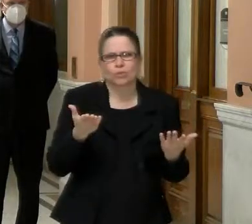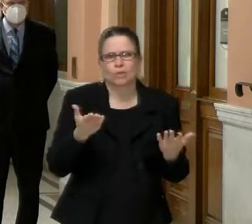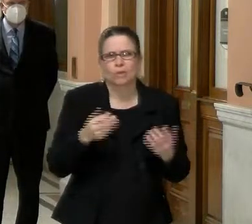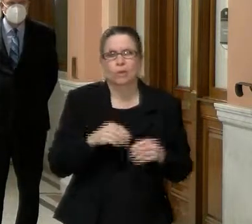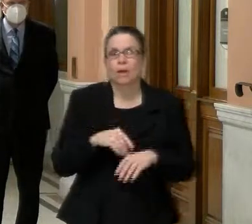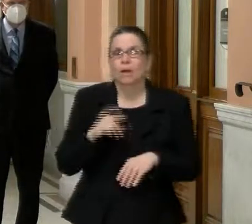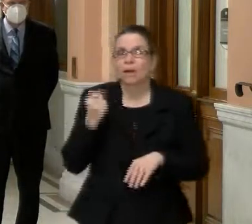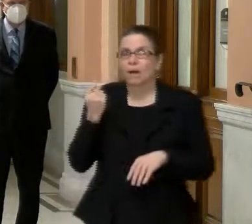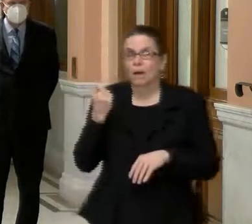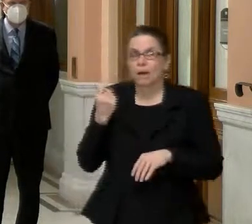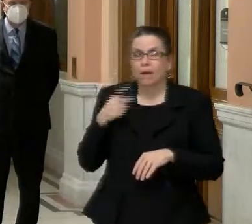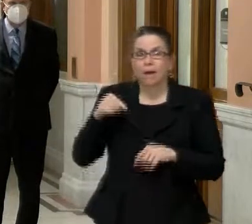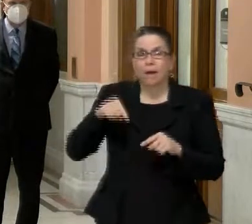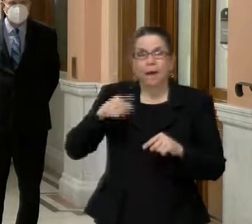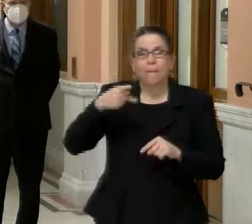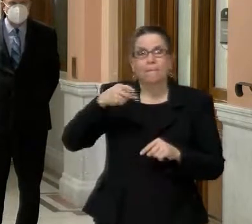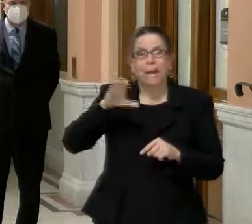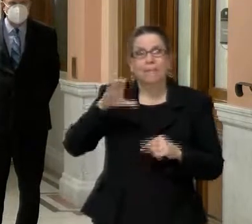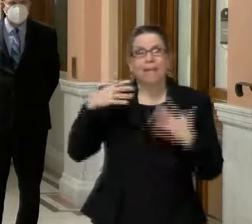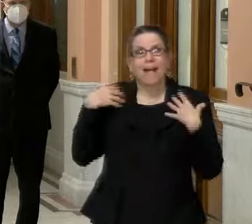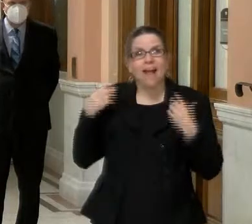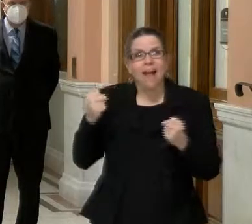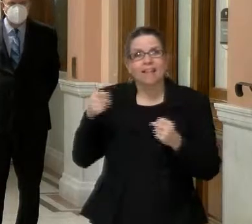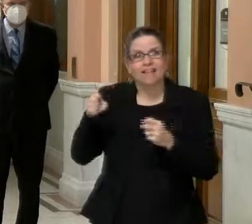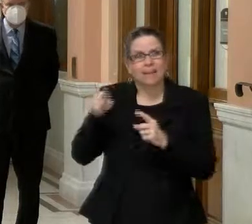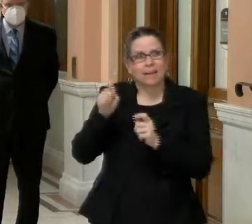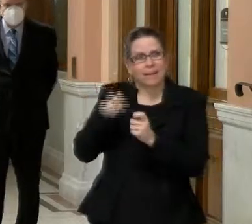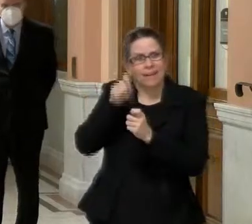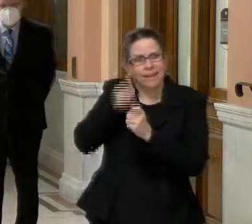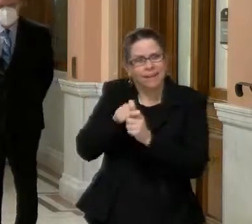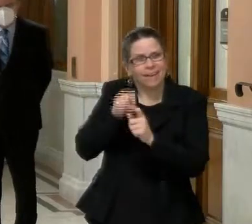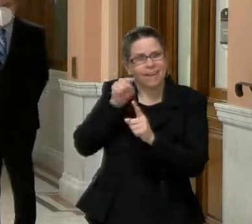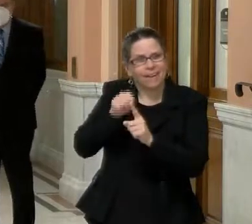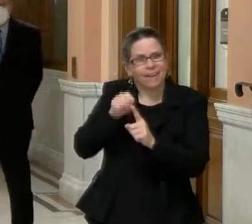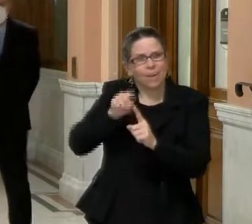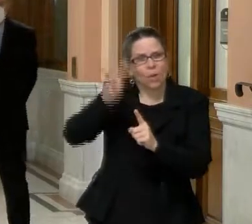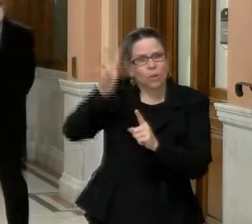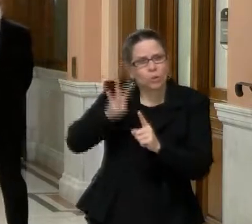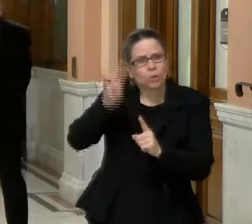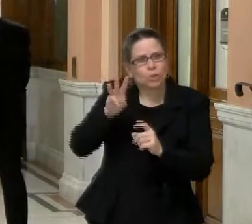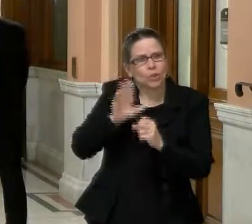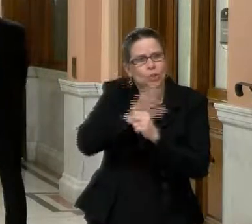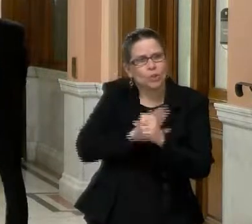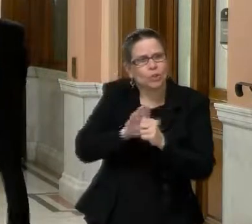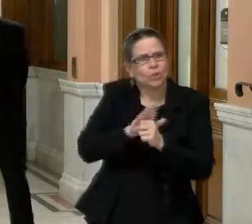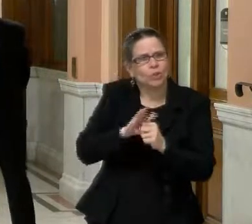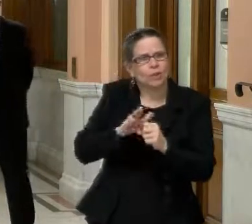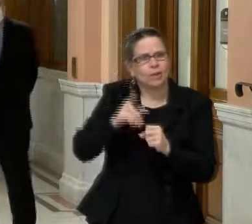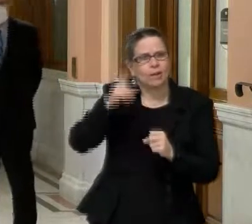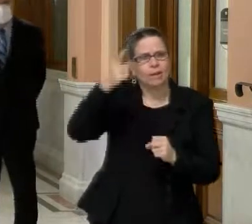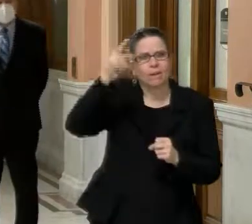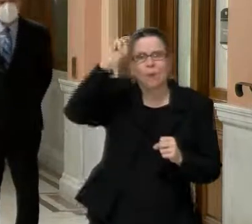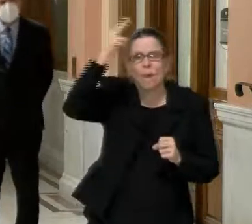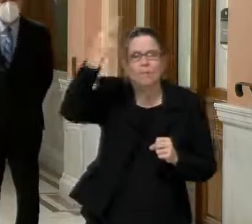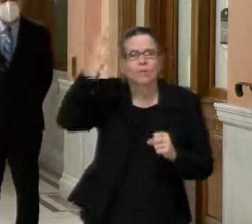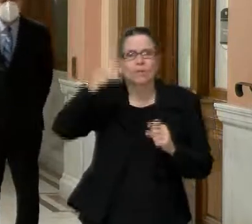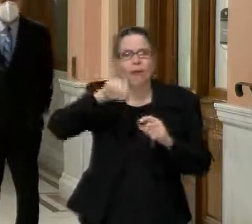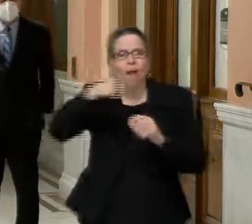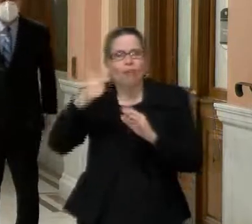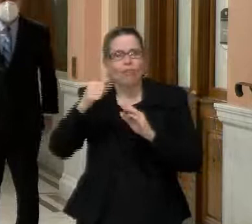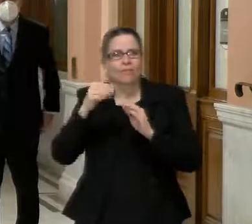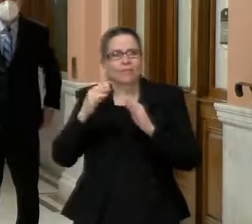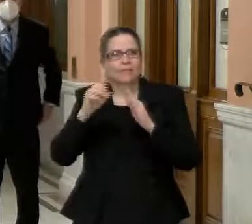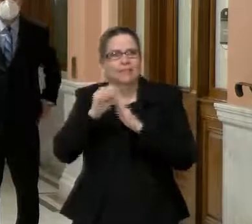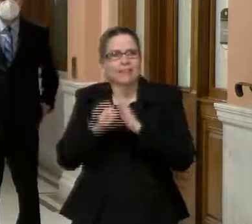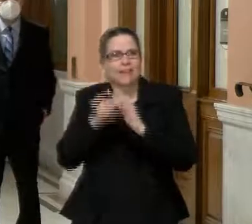is there any way we could be more specific? mean, Worcester County is pretty big. You could go to New Hampshire or Rhode Island, you know, as far as just letting people